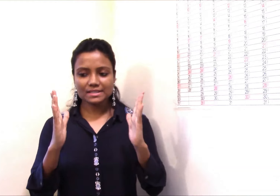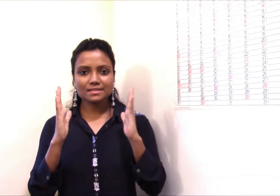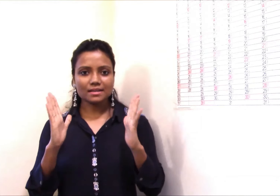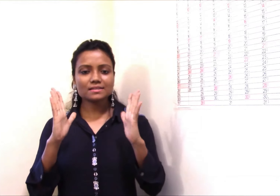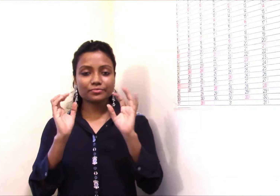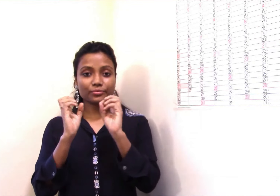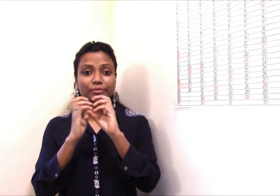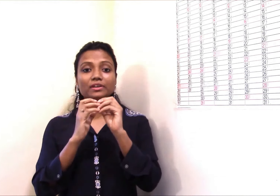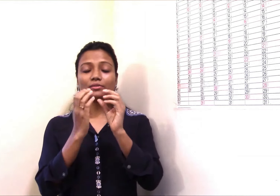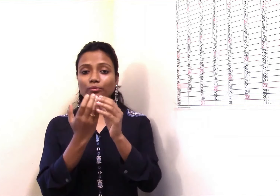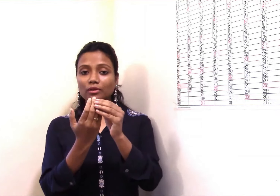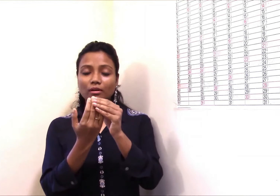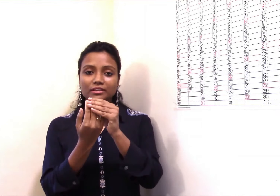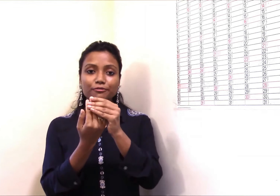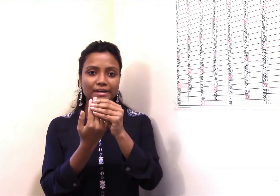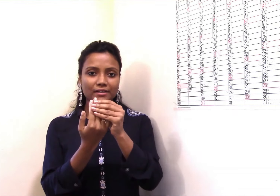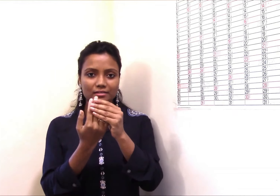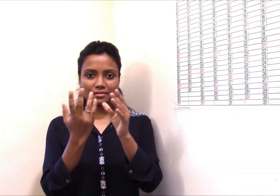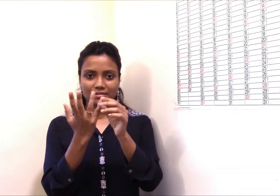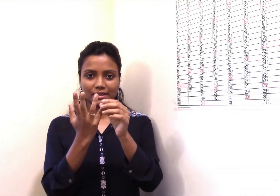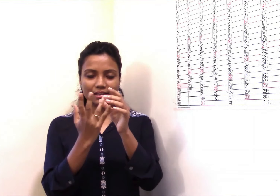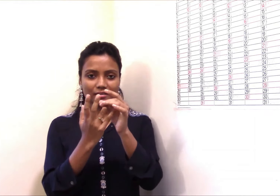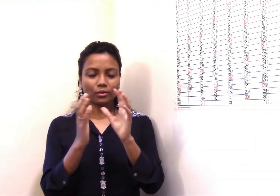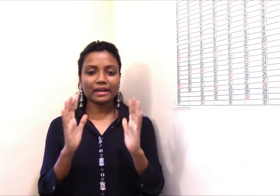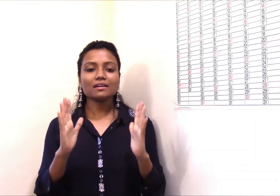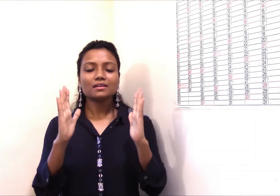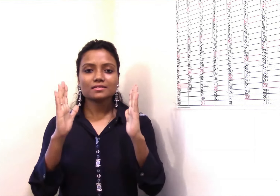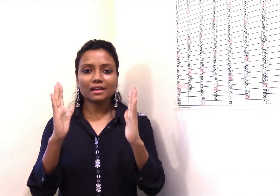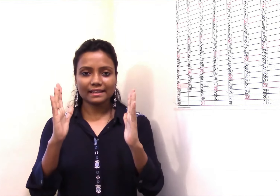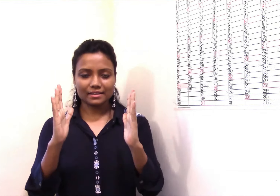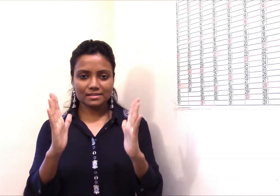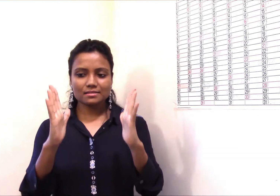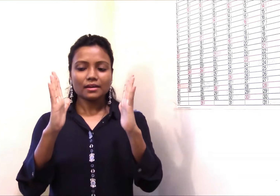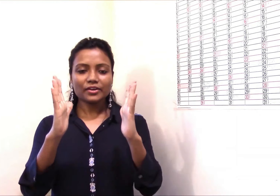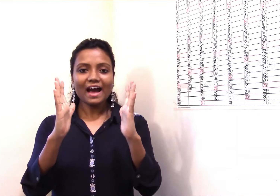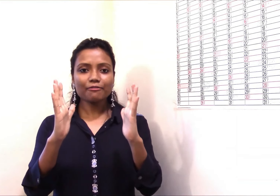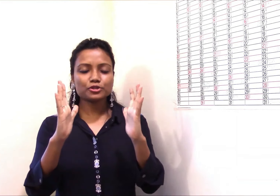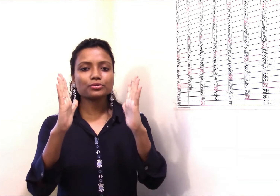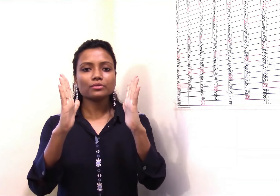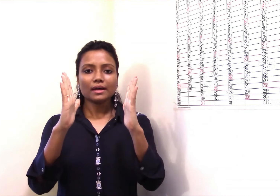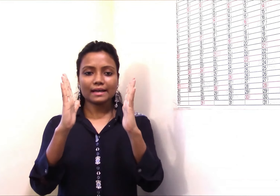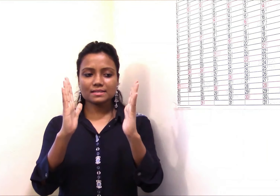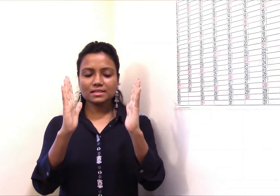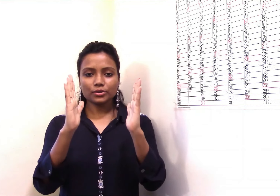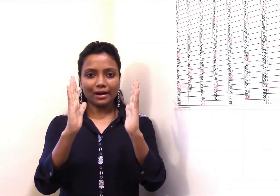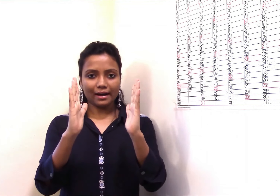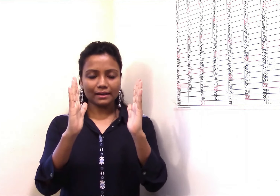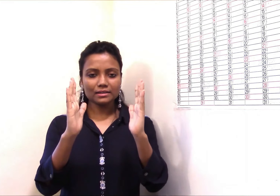exercise, we will work on the finger. Okay, so like this. You have to extend your hand